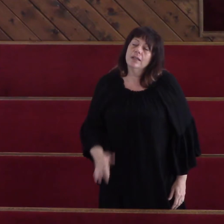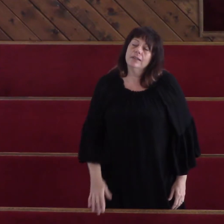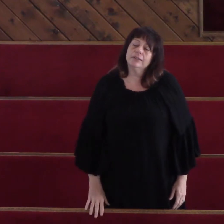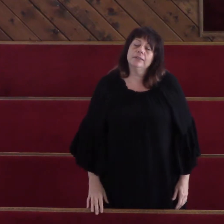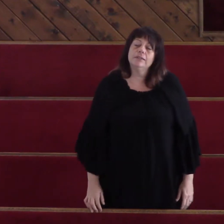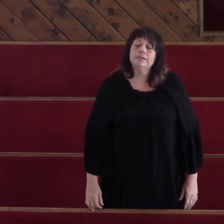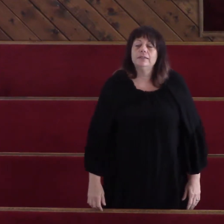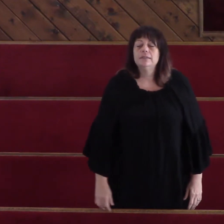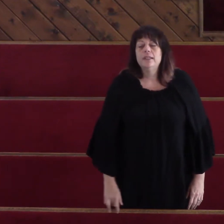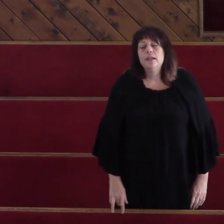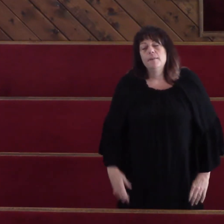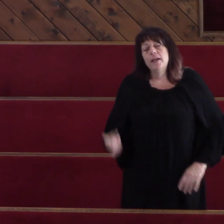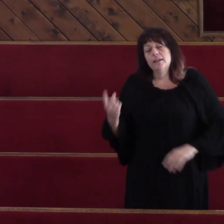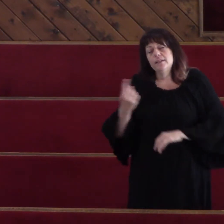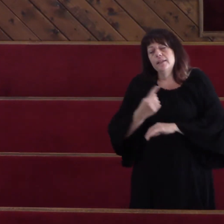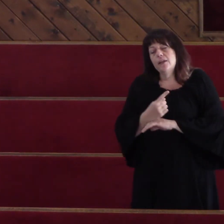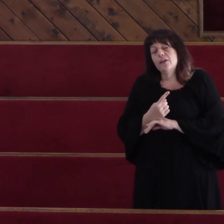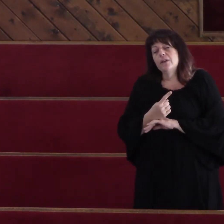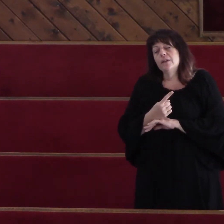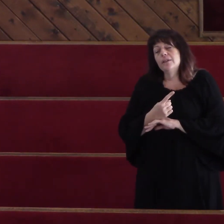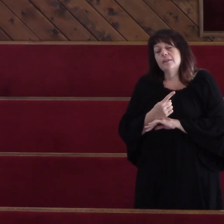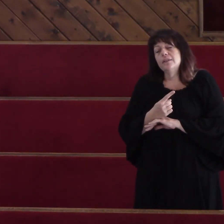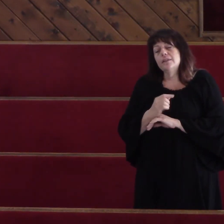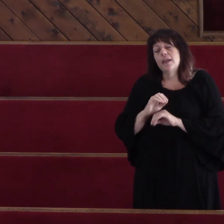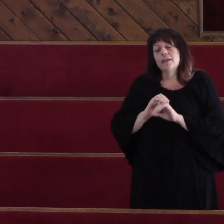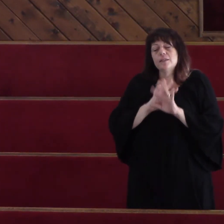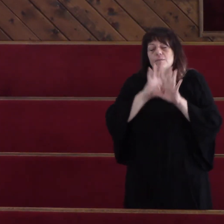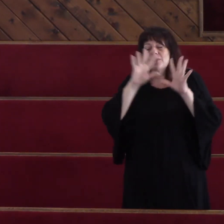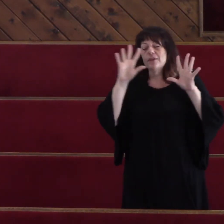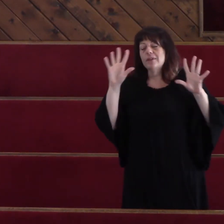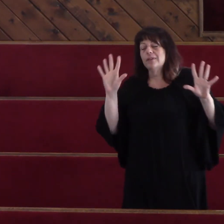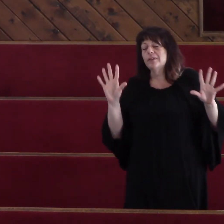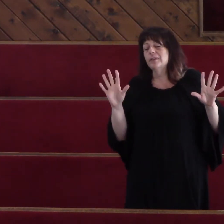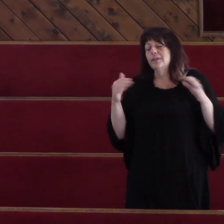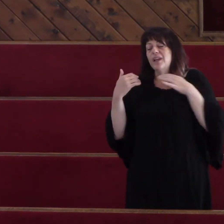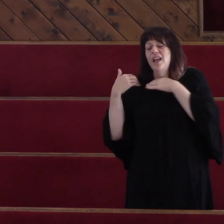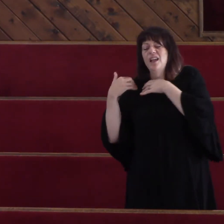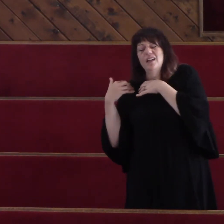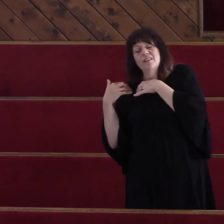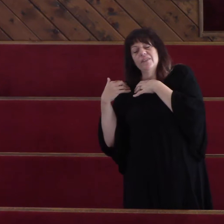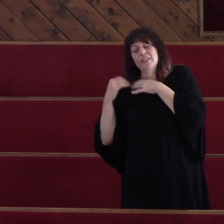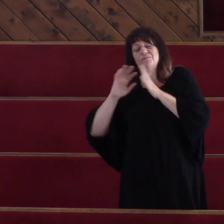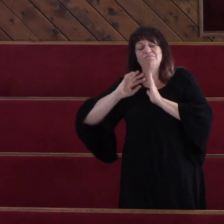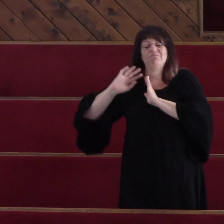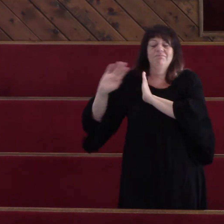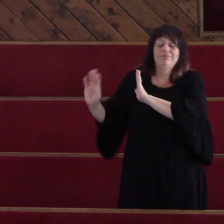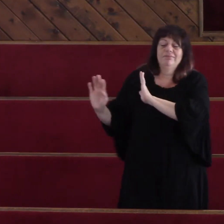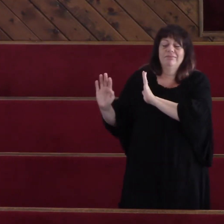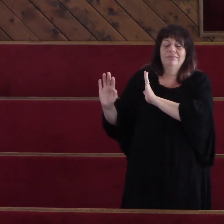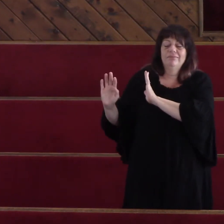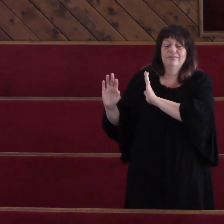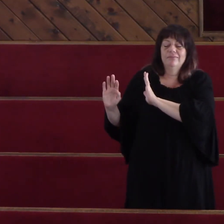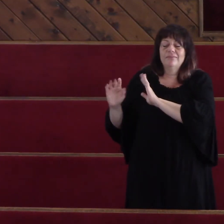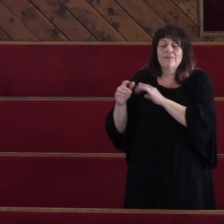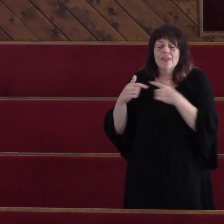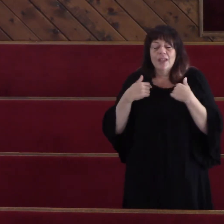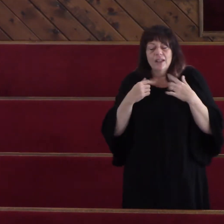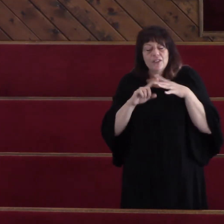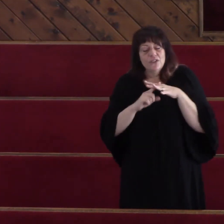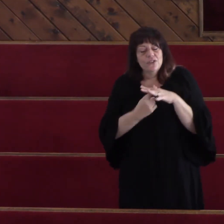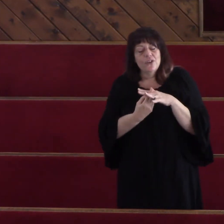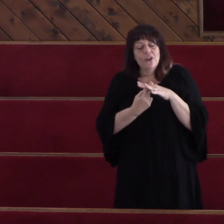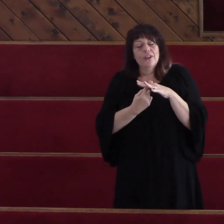holy in feeling My love's against life My days have been bright I just